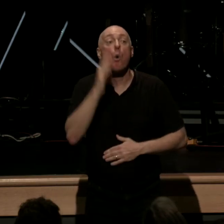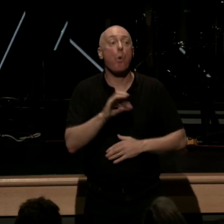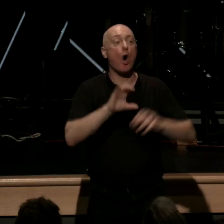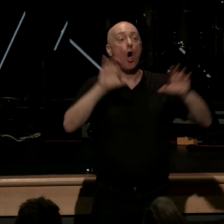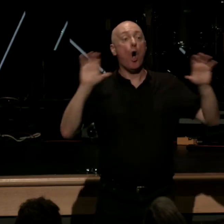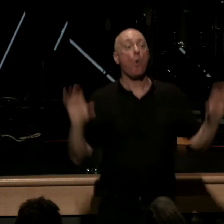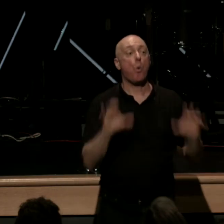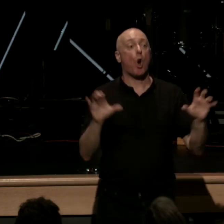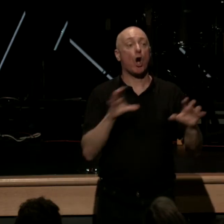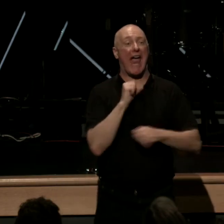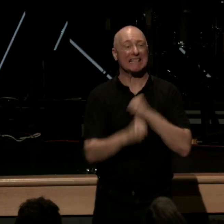suffer for it